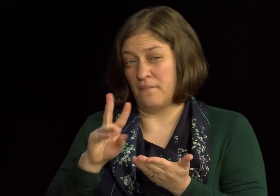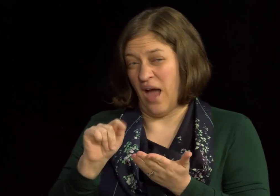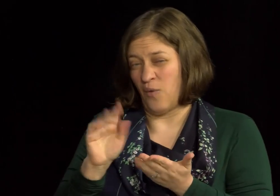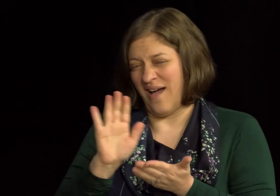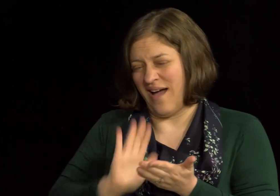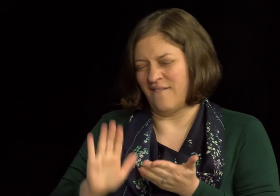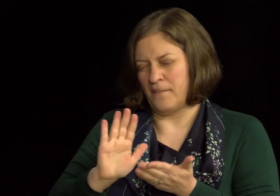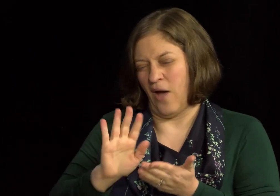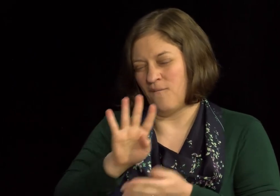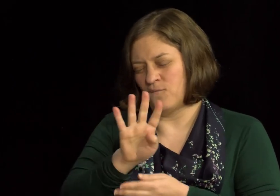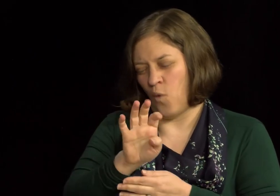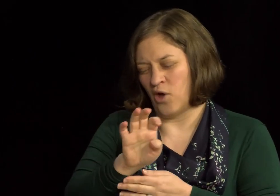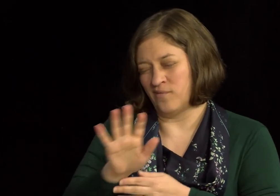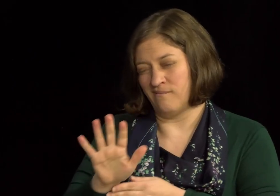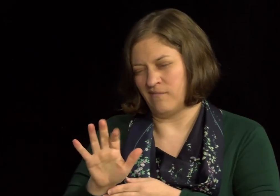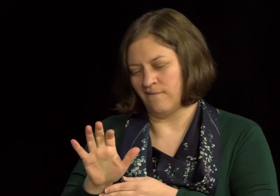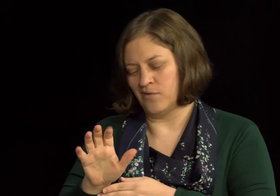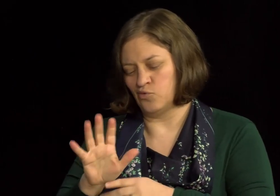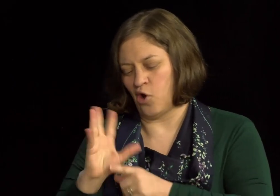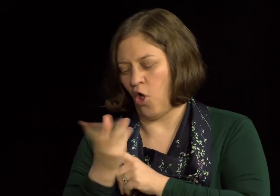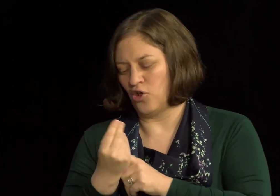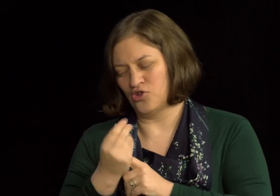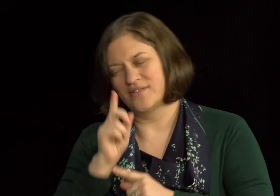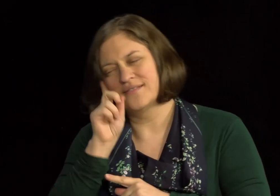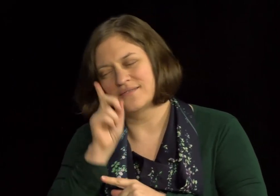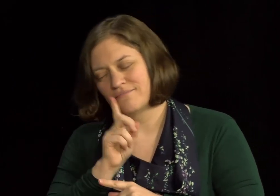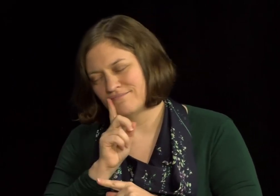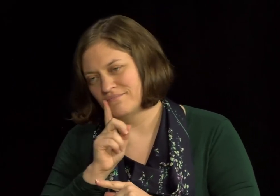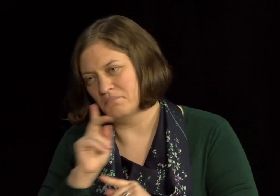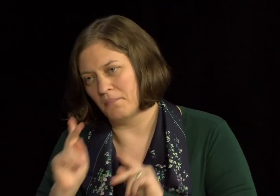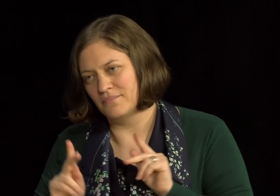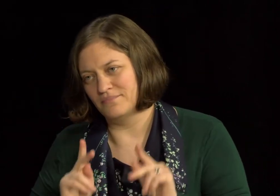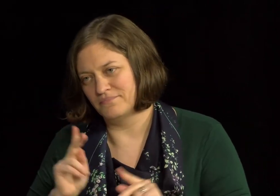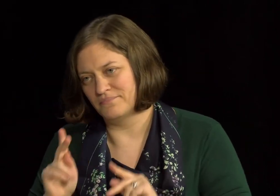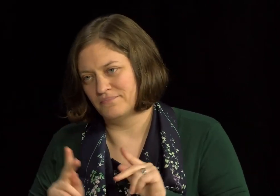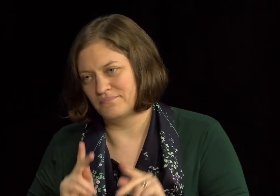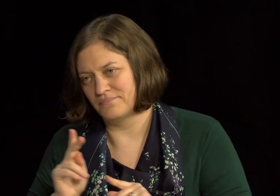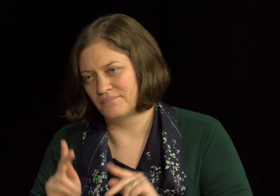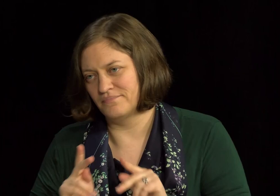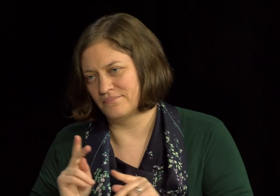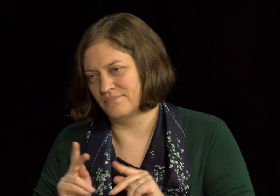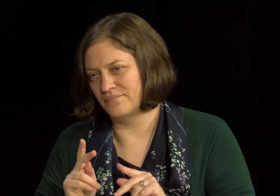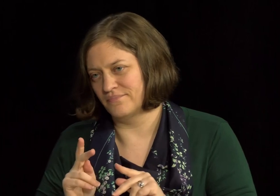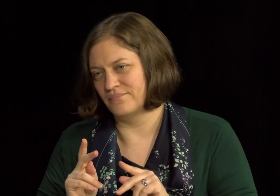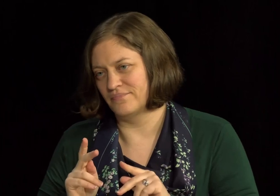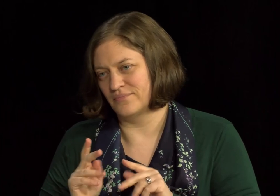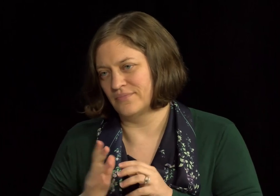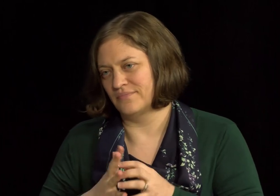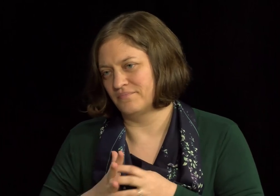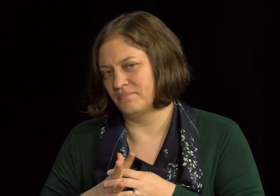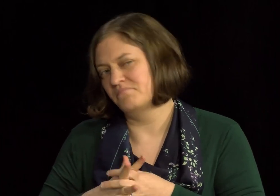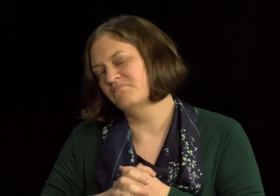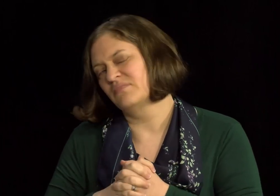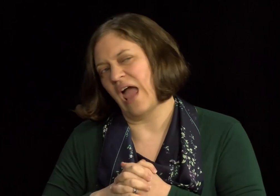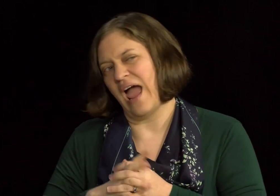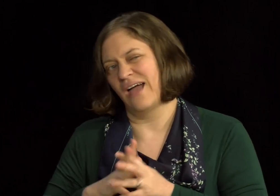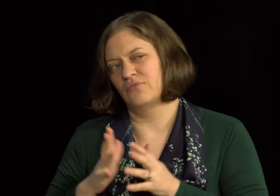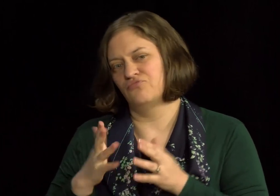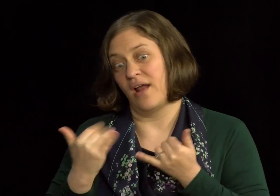but, um, in Vermont we have, uh, between 400 and 500 culturally deaf people. Um,